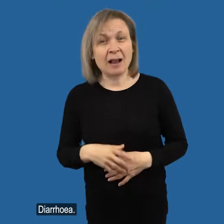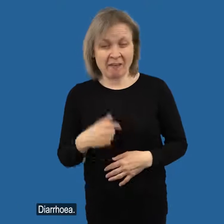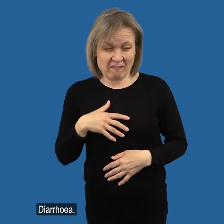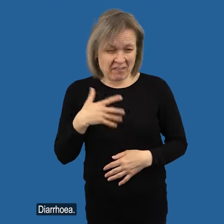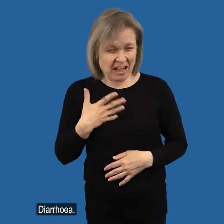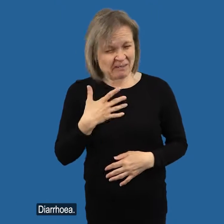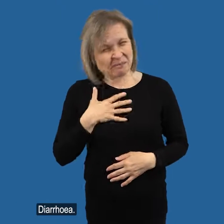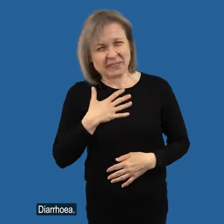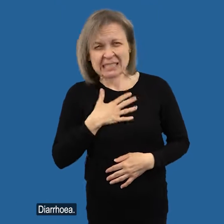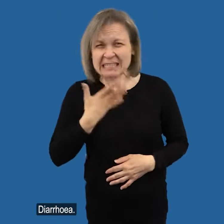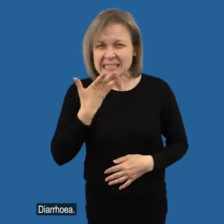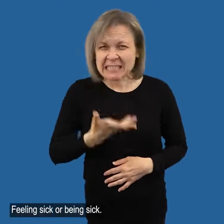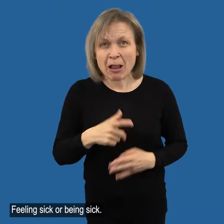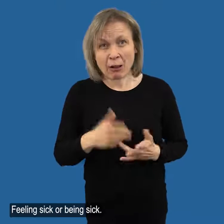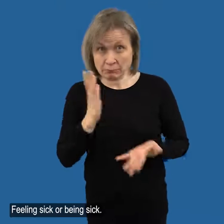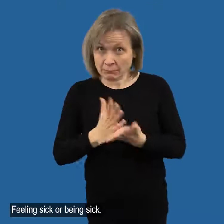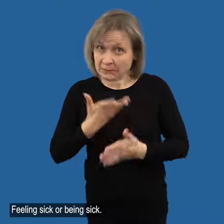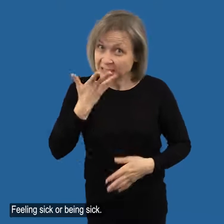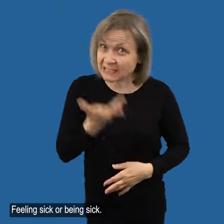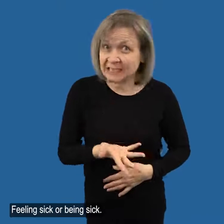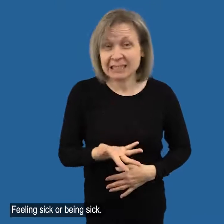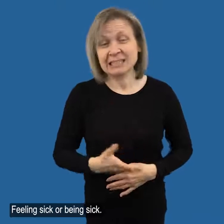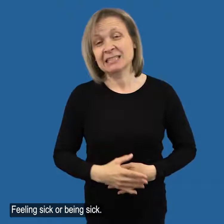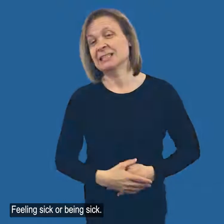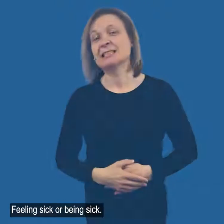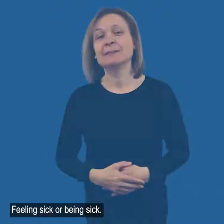Diarrhea Feeling sick or being sick